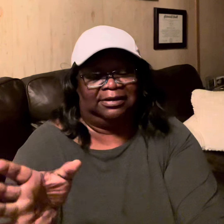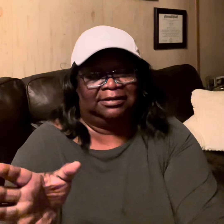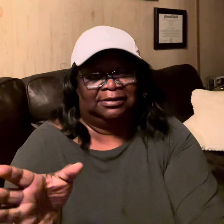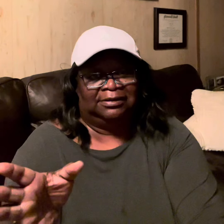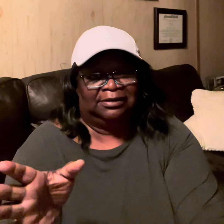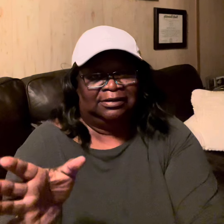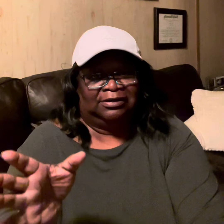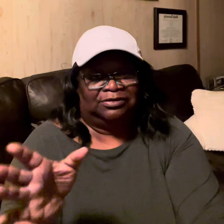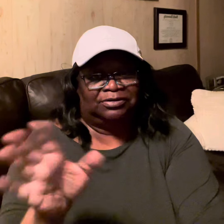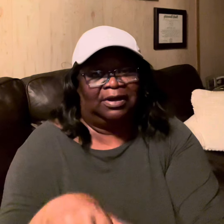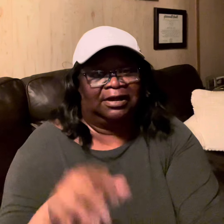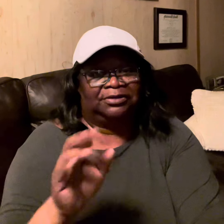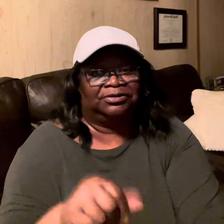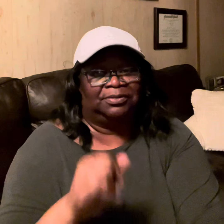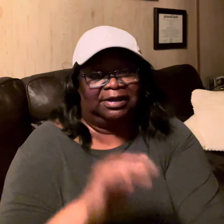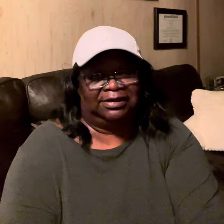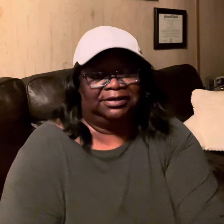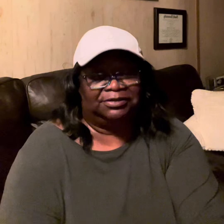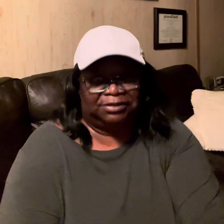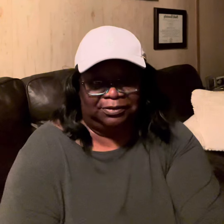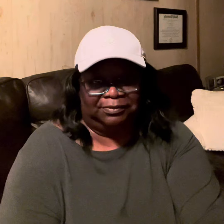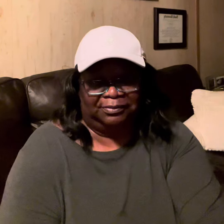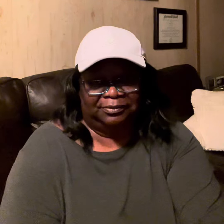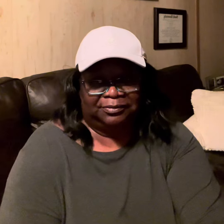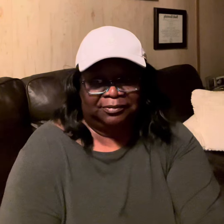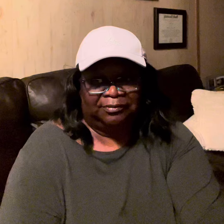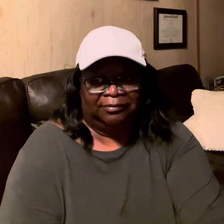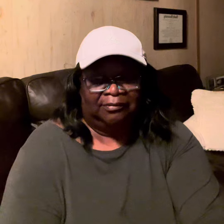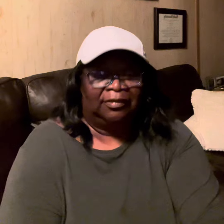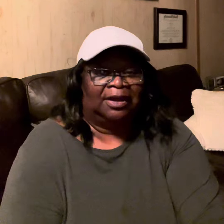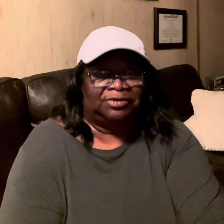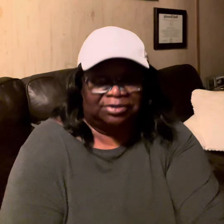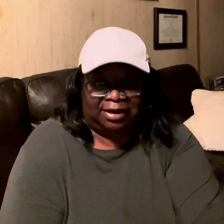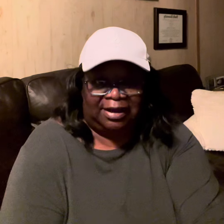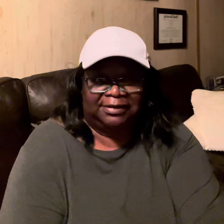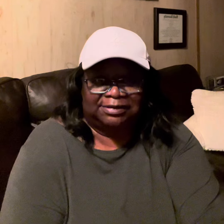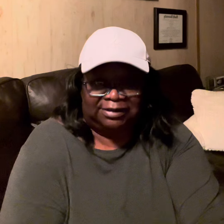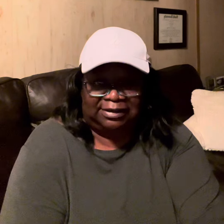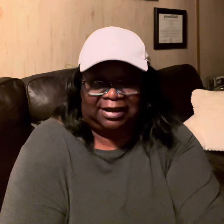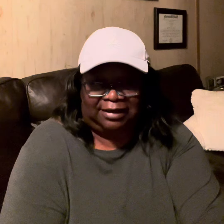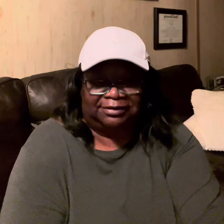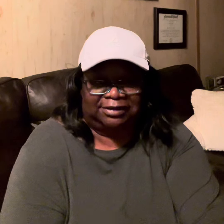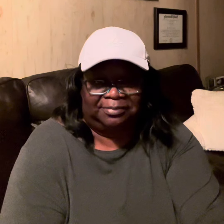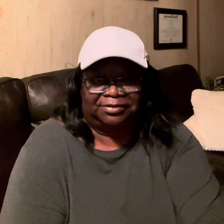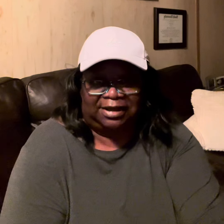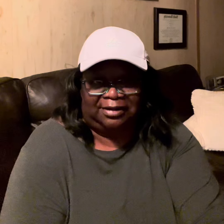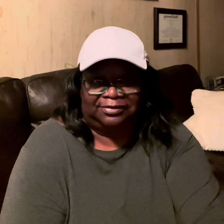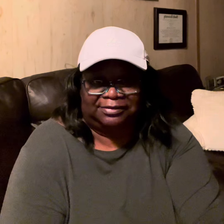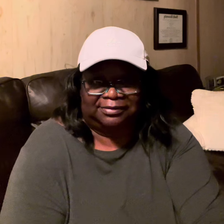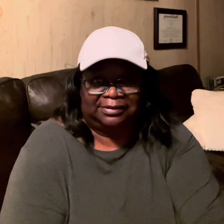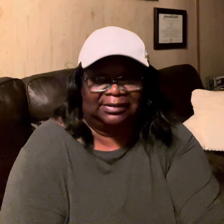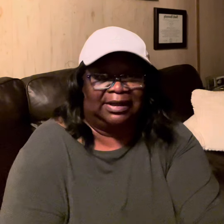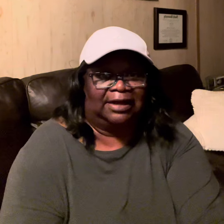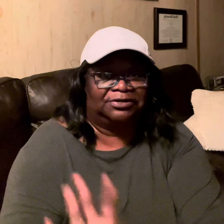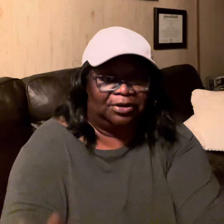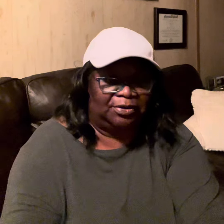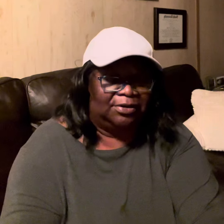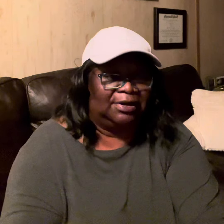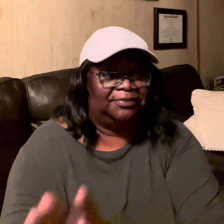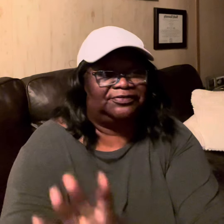so I can do what I need to do I'm trying to get out of Debra's house I told her I was